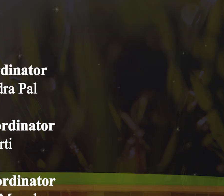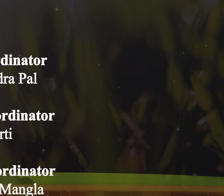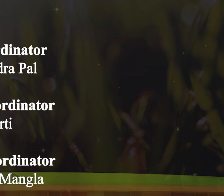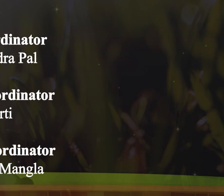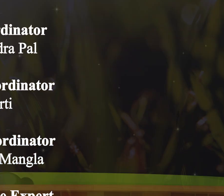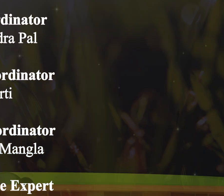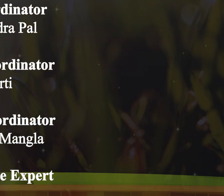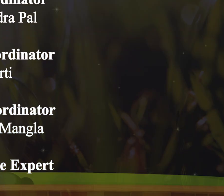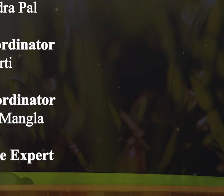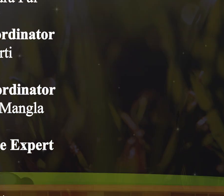Craig Dig And